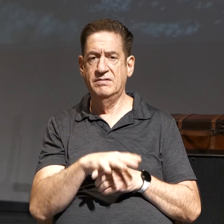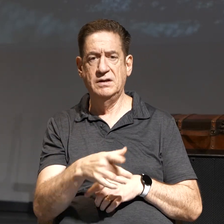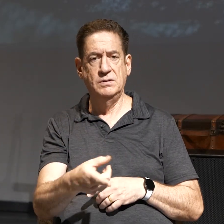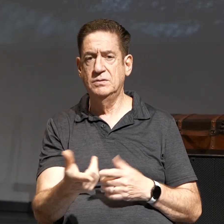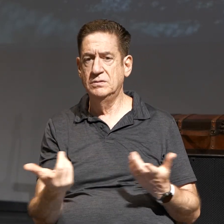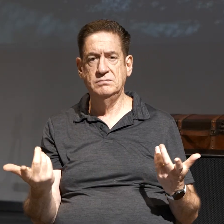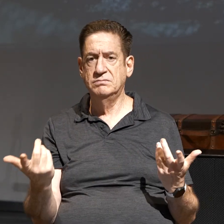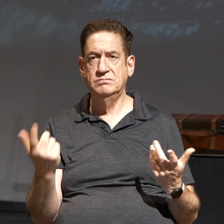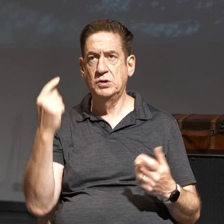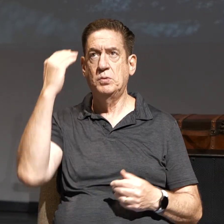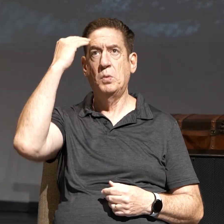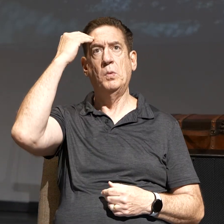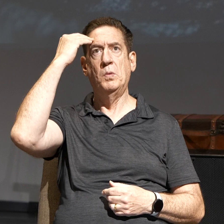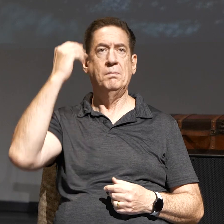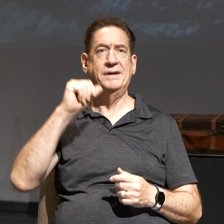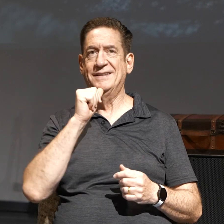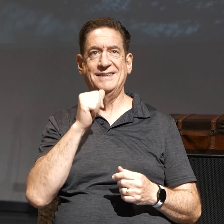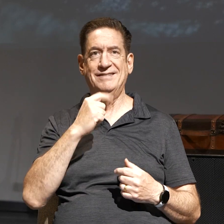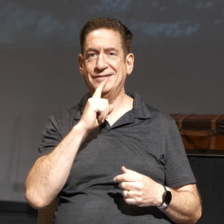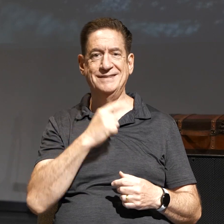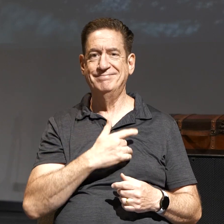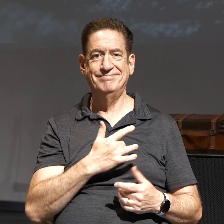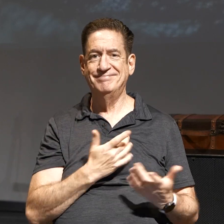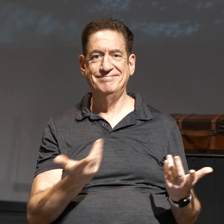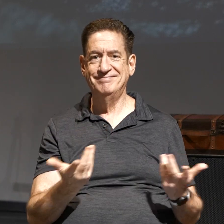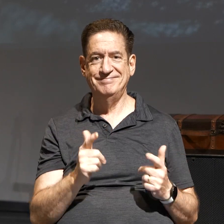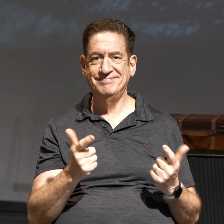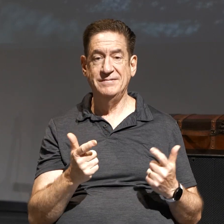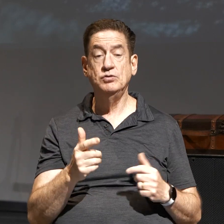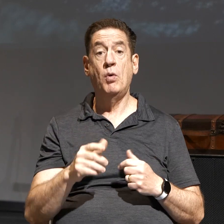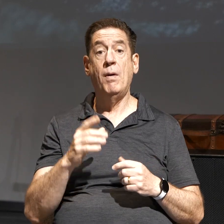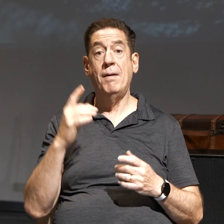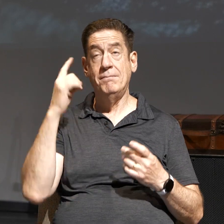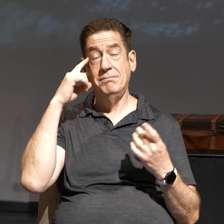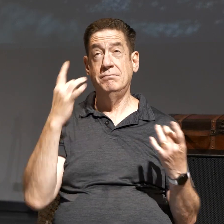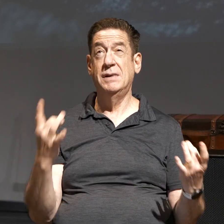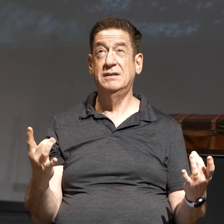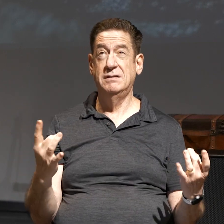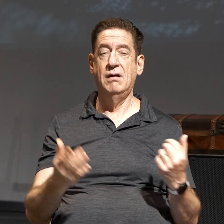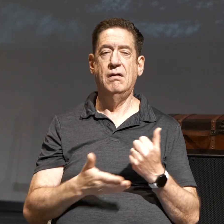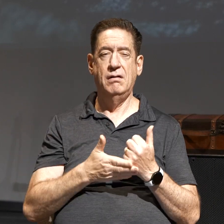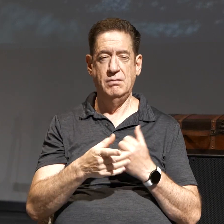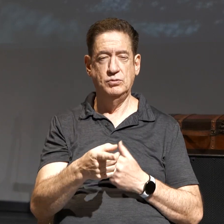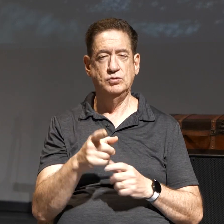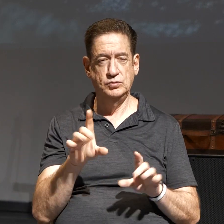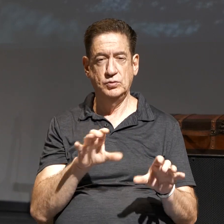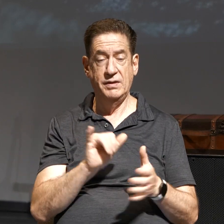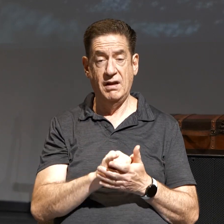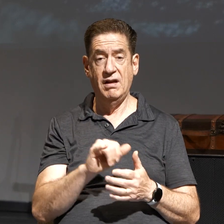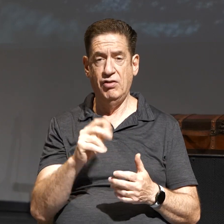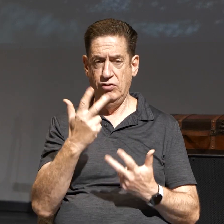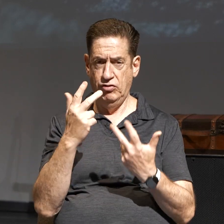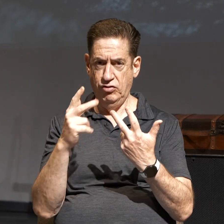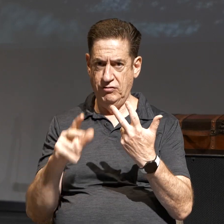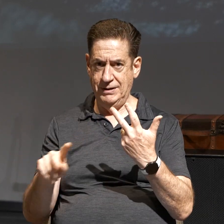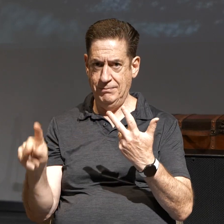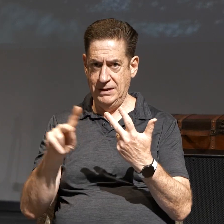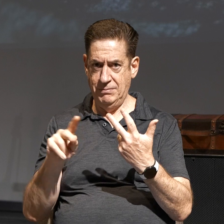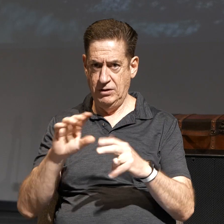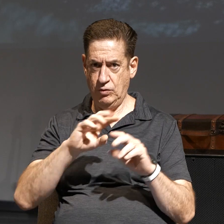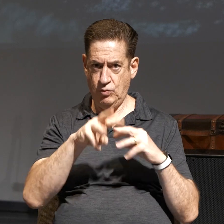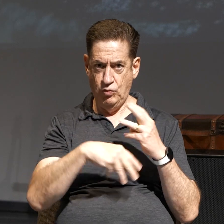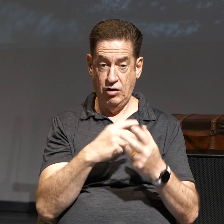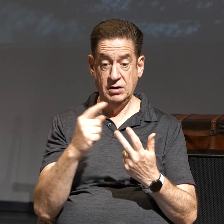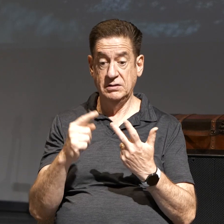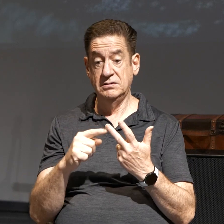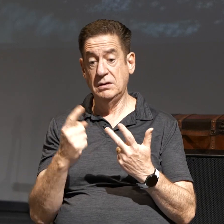helps you to do that. Three kinds of people in the world. There are, first, people who don't believe there is a personal God of